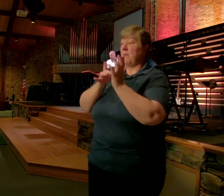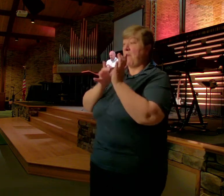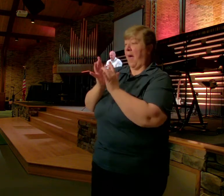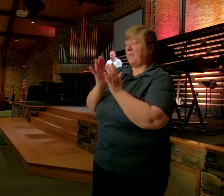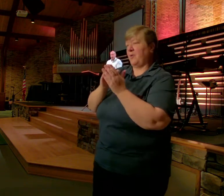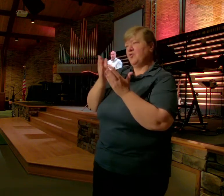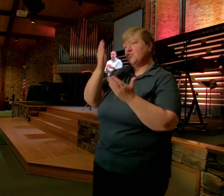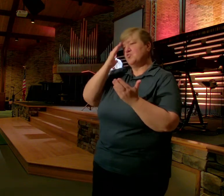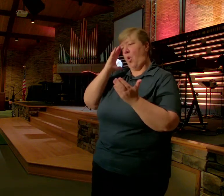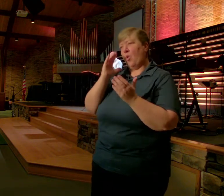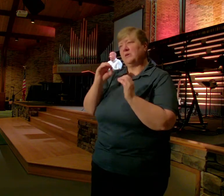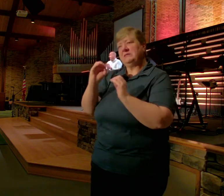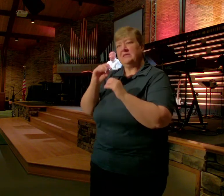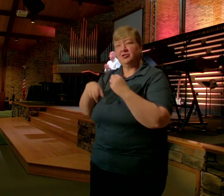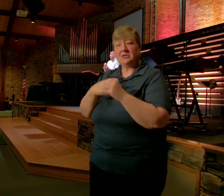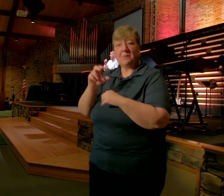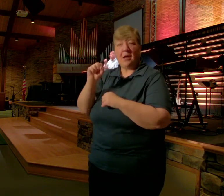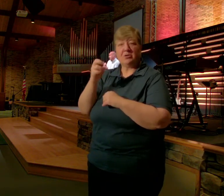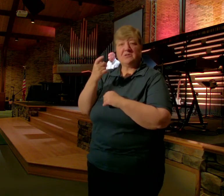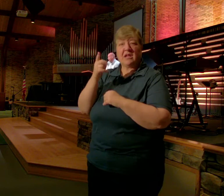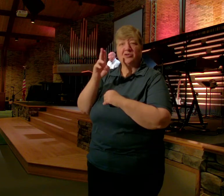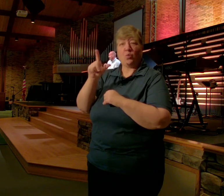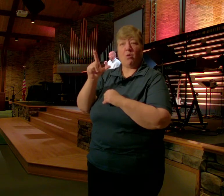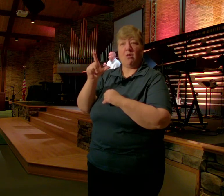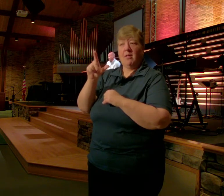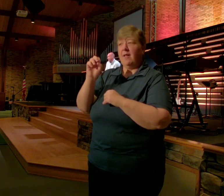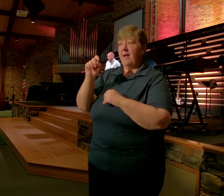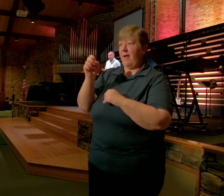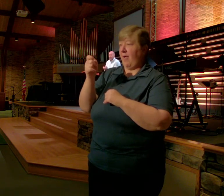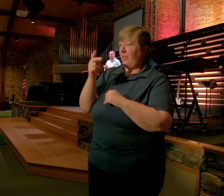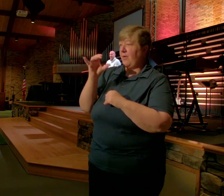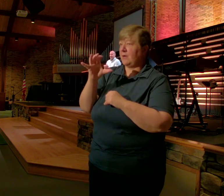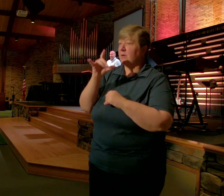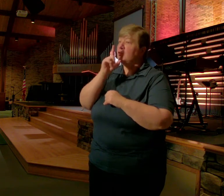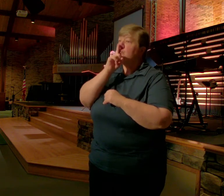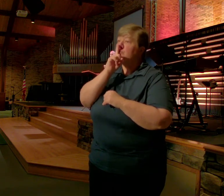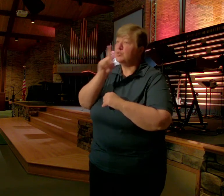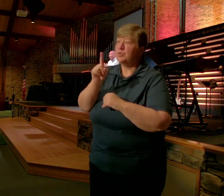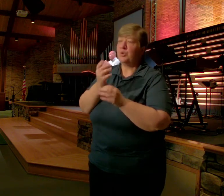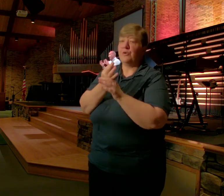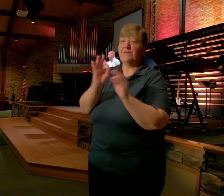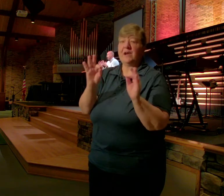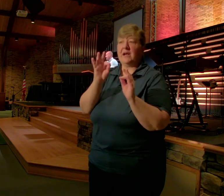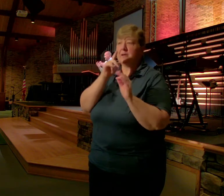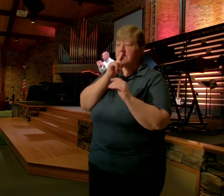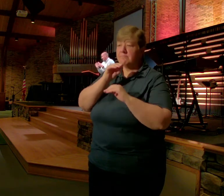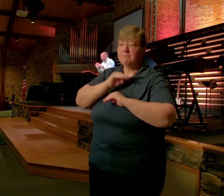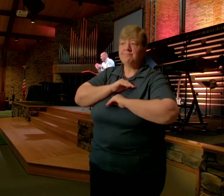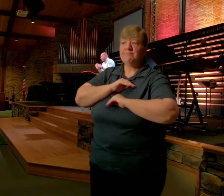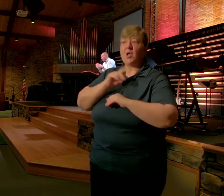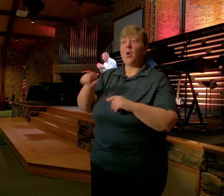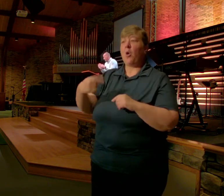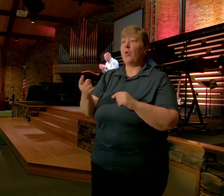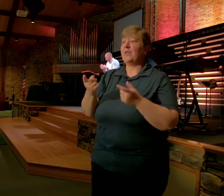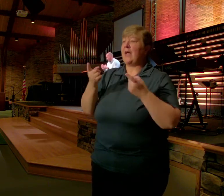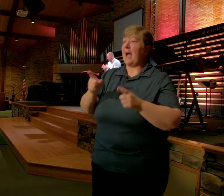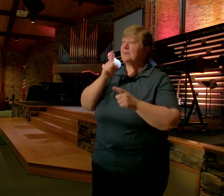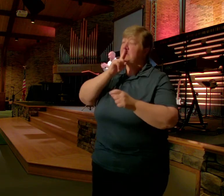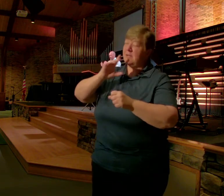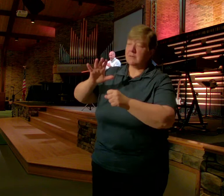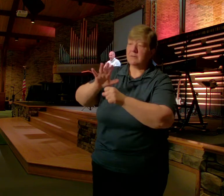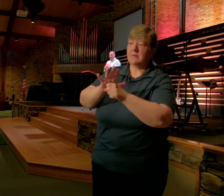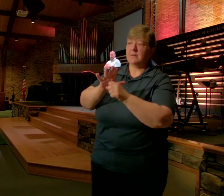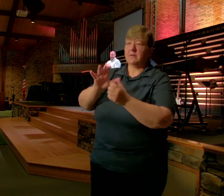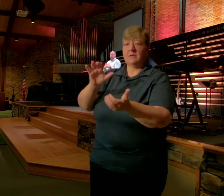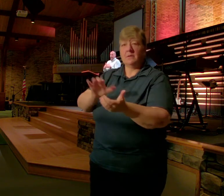particular sexual ethic Which is True freedom And true fulfillment Only happens In the covenant Relationship Of